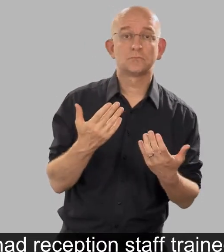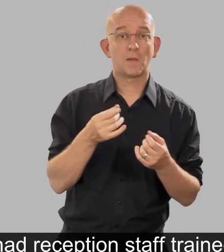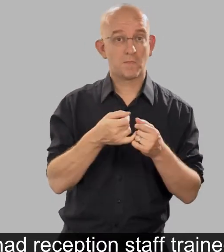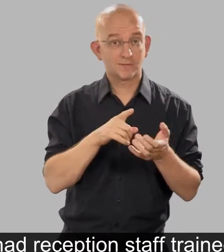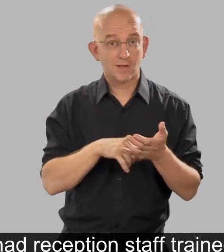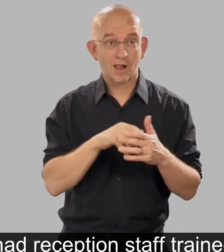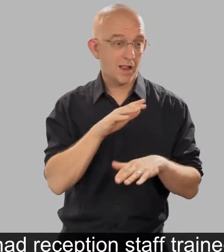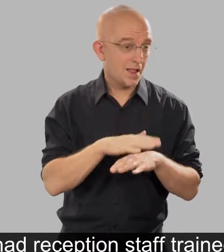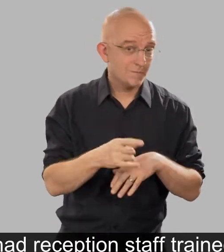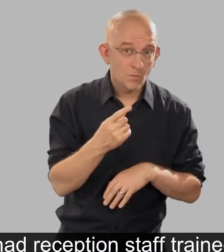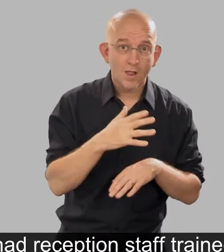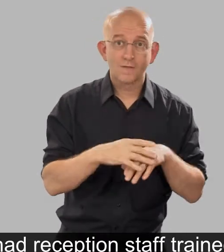level 1 or 2.